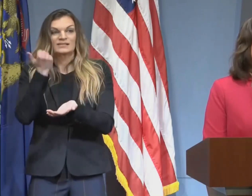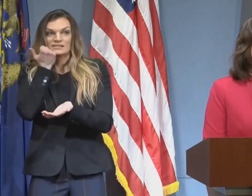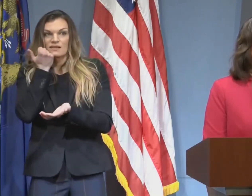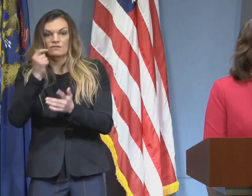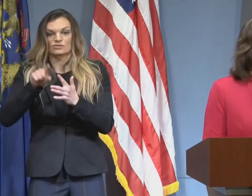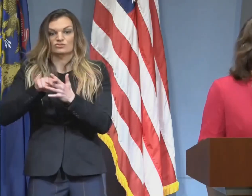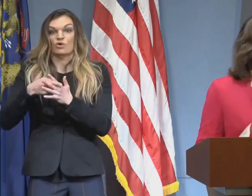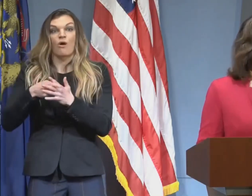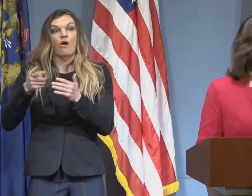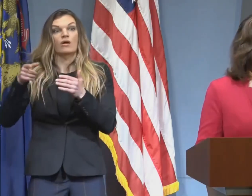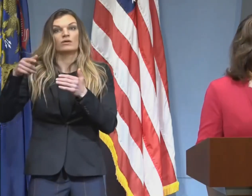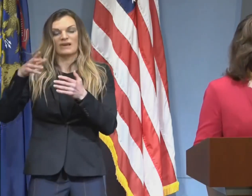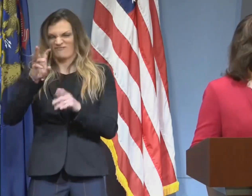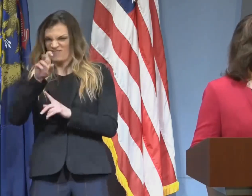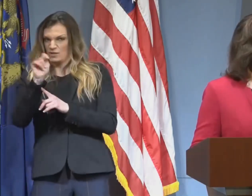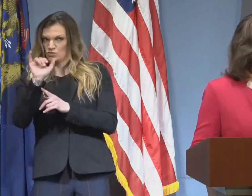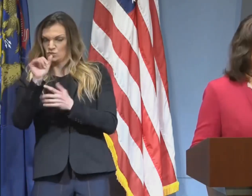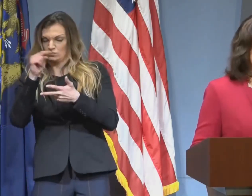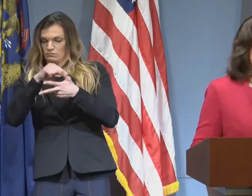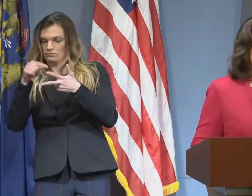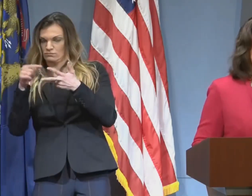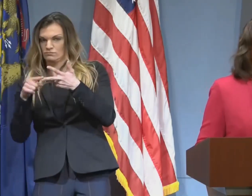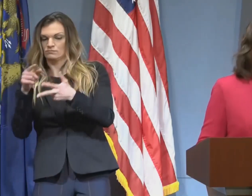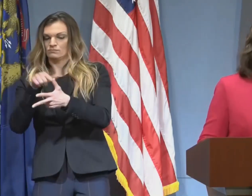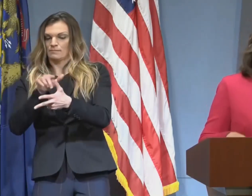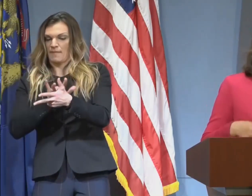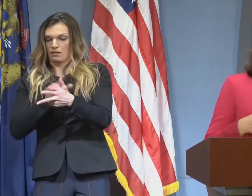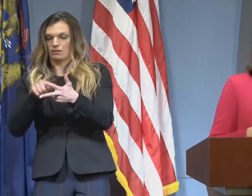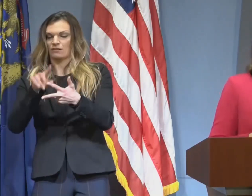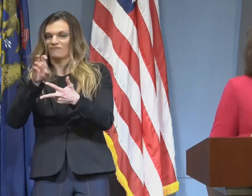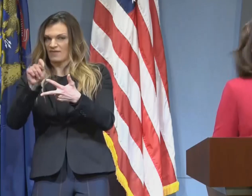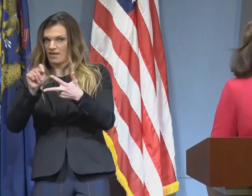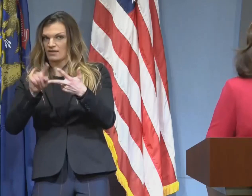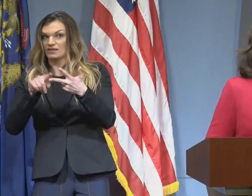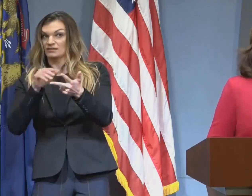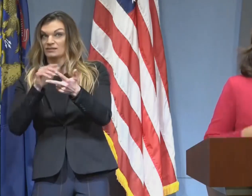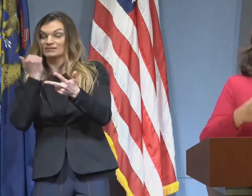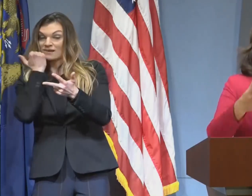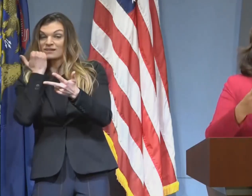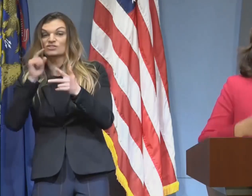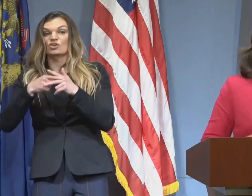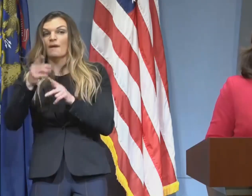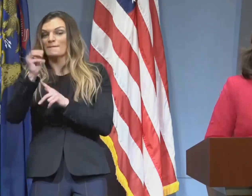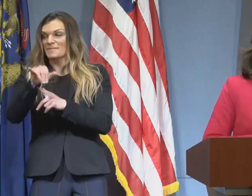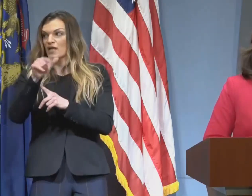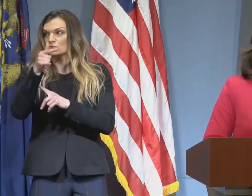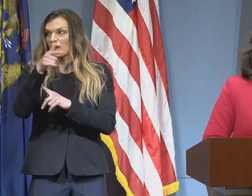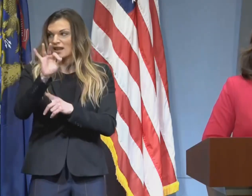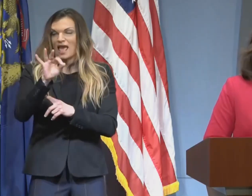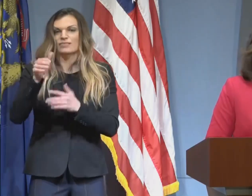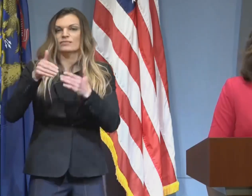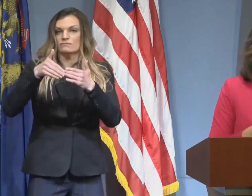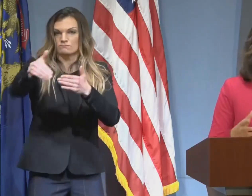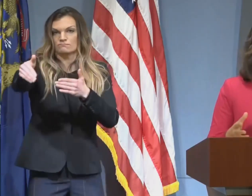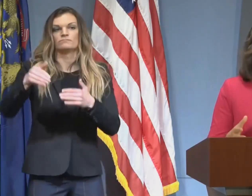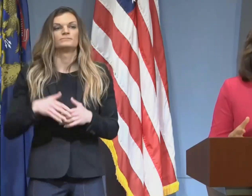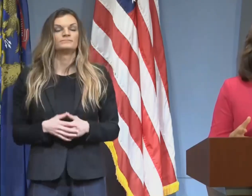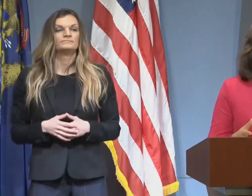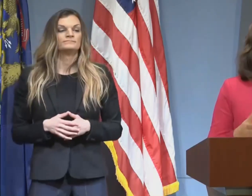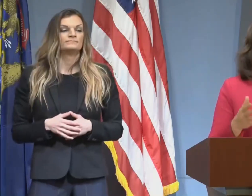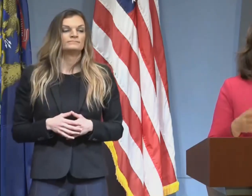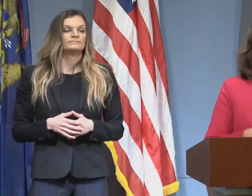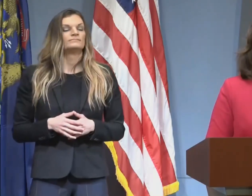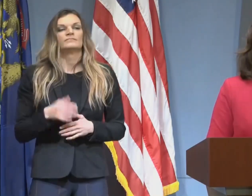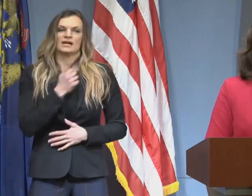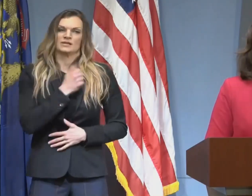May 29th. So I just wanted to clear that up because it's important that I recognize when I've made a misstep and I share